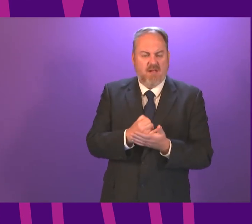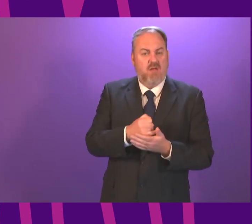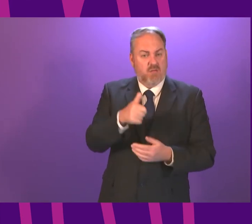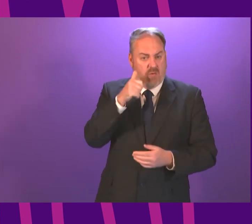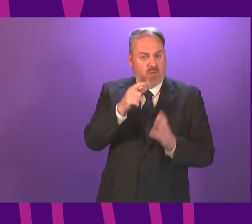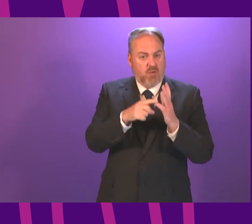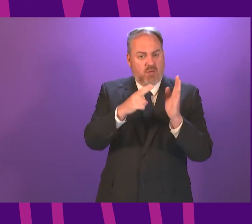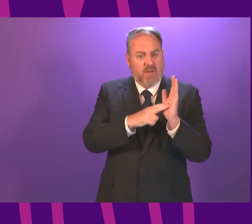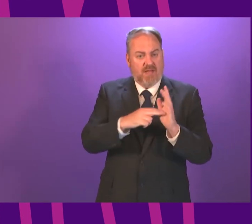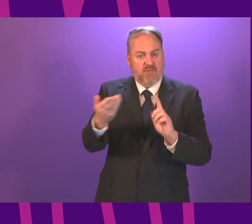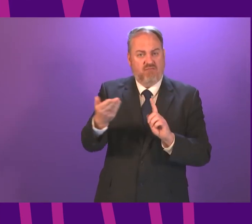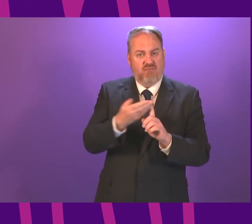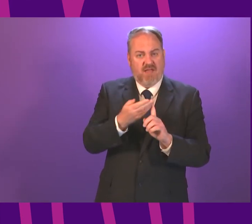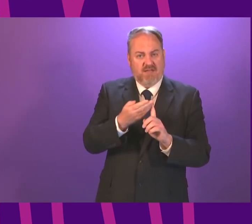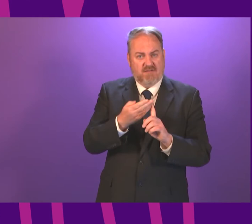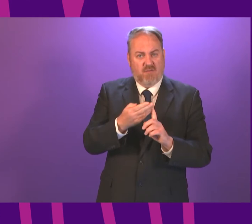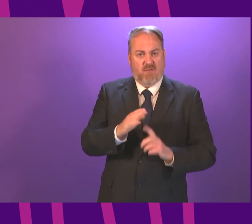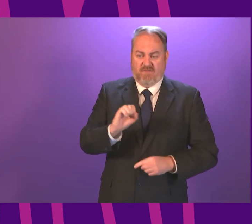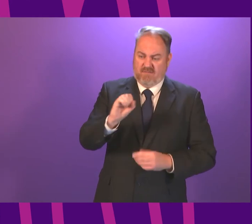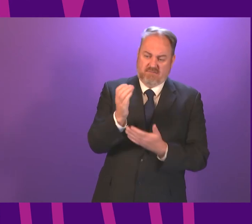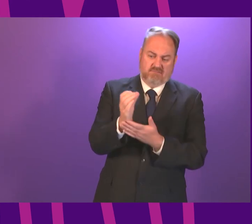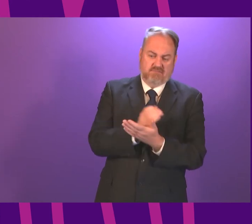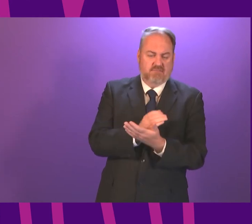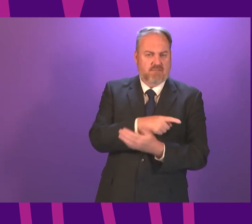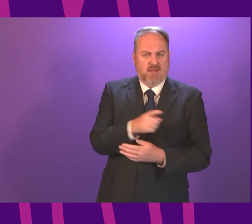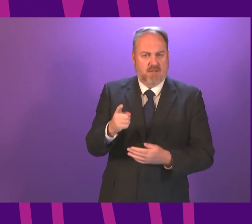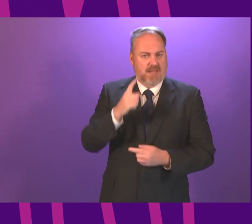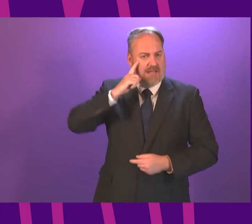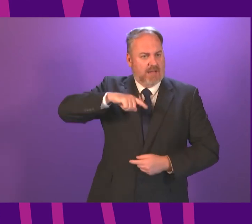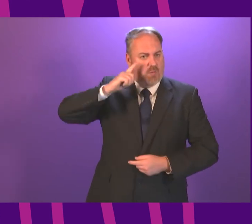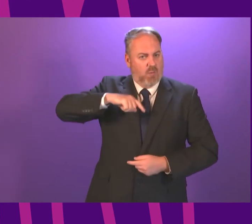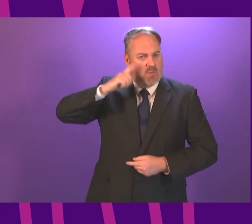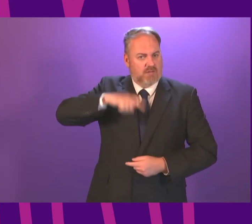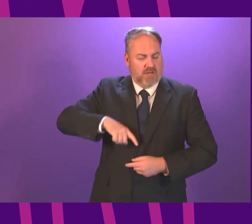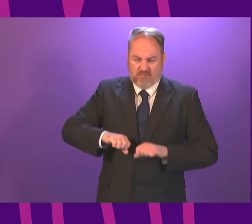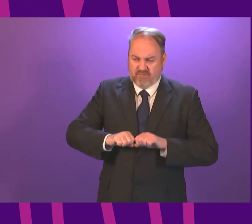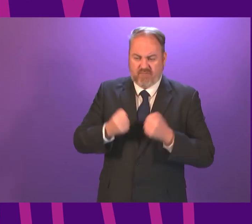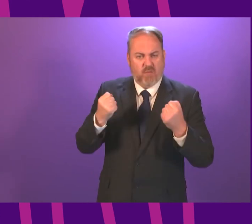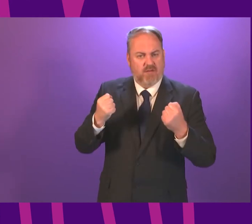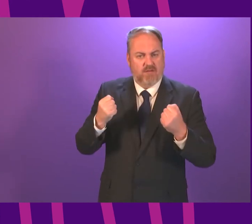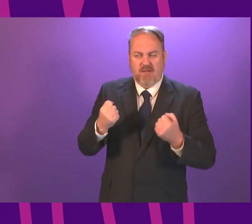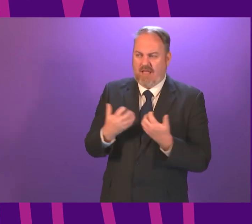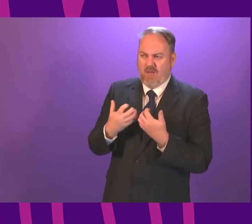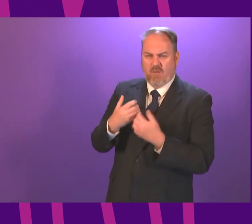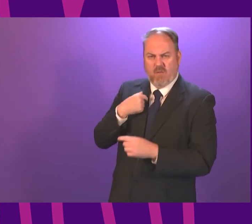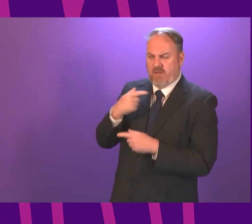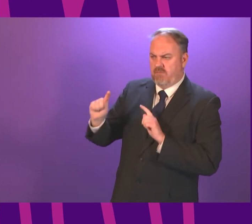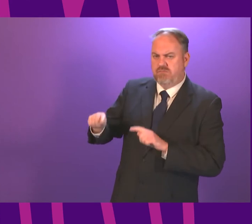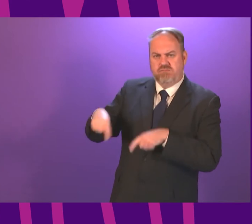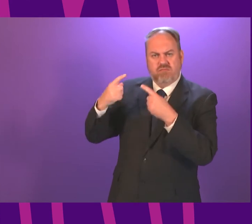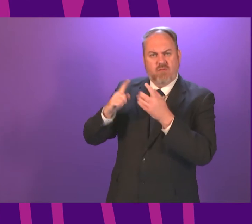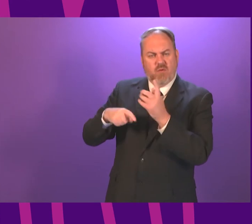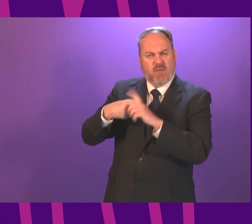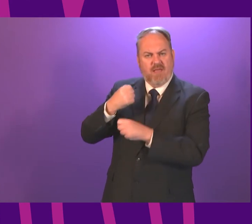on the rights of the child are being breached? And what will she do to challenge the UK government on its failings towards some of the most